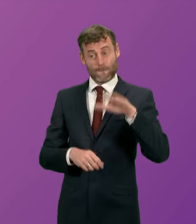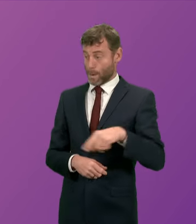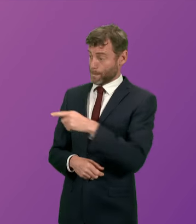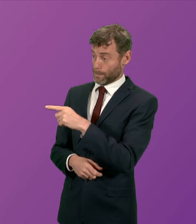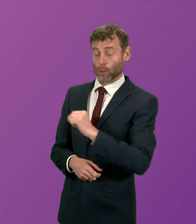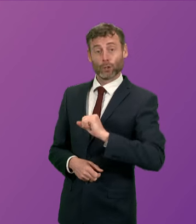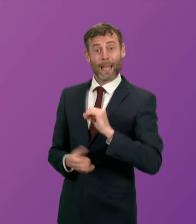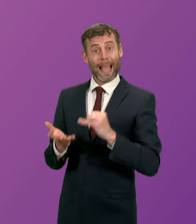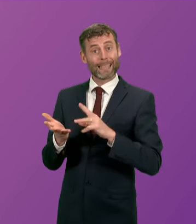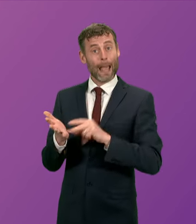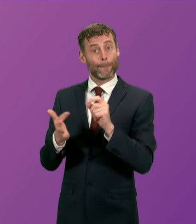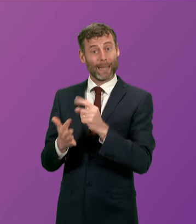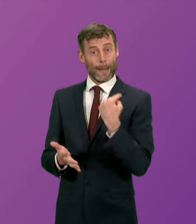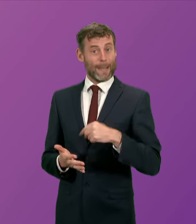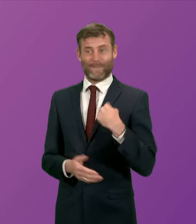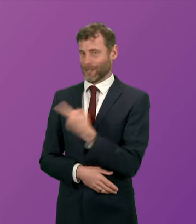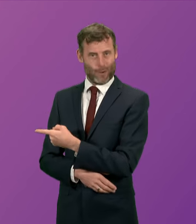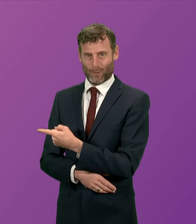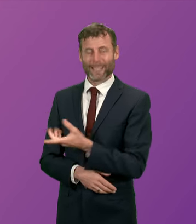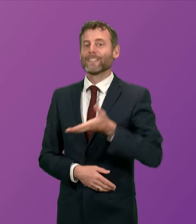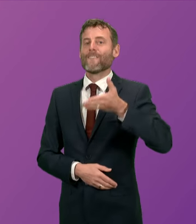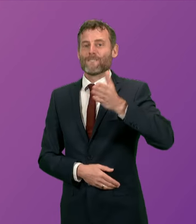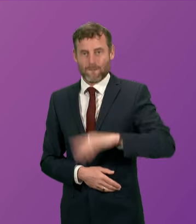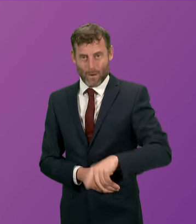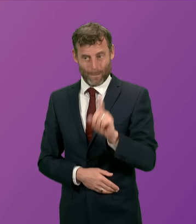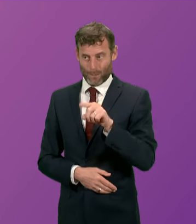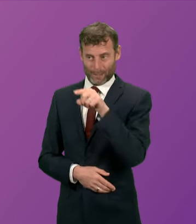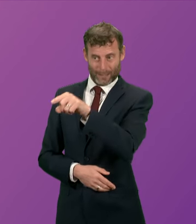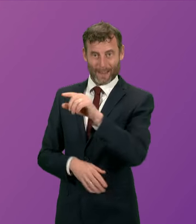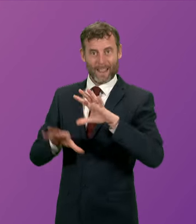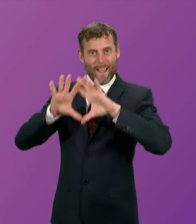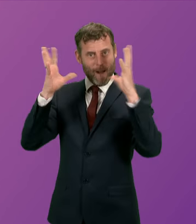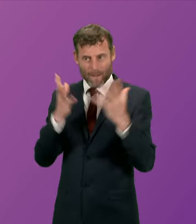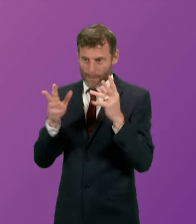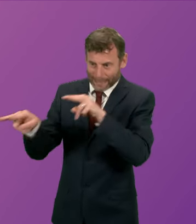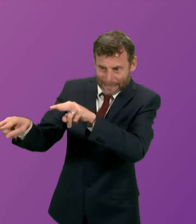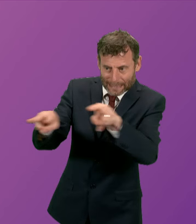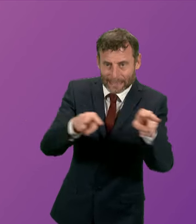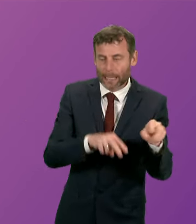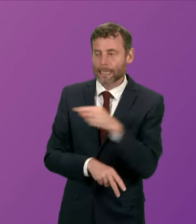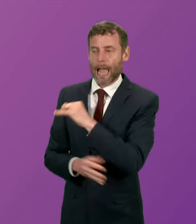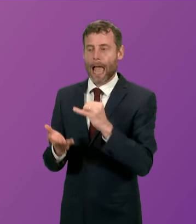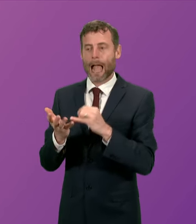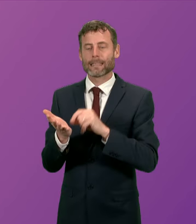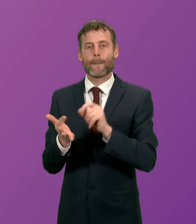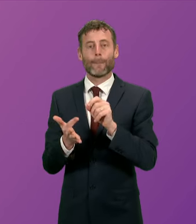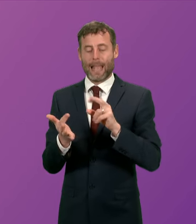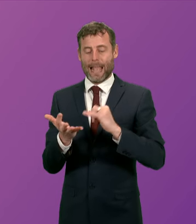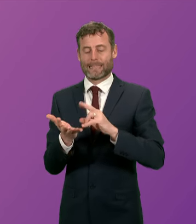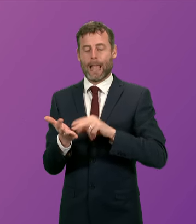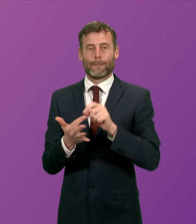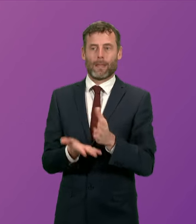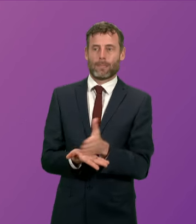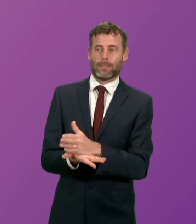This week, the Scottish government continues to equivocate on new licenses for oil and gas. The First Minister's latest position